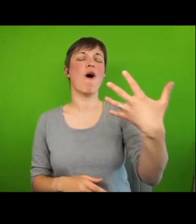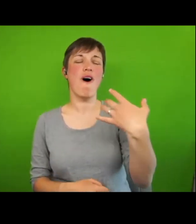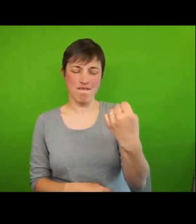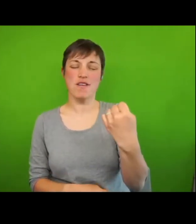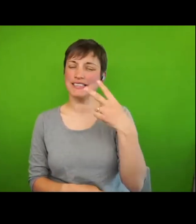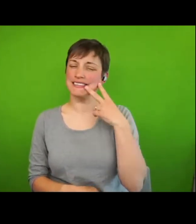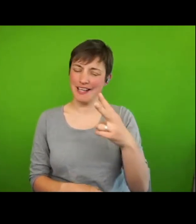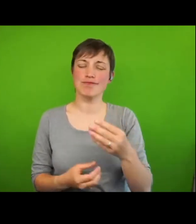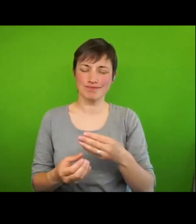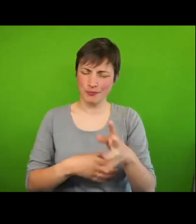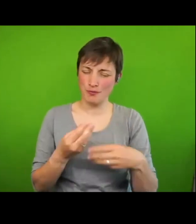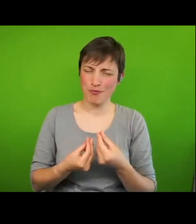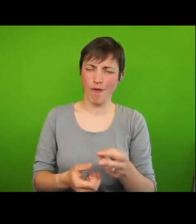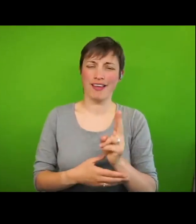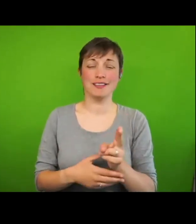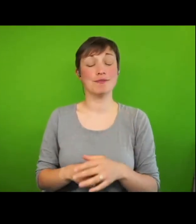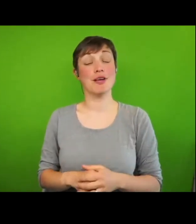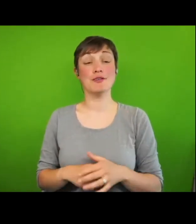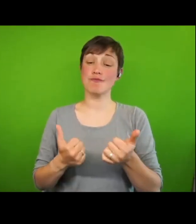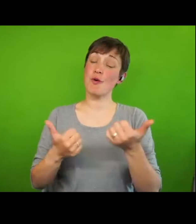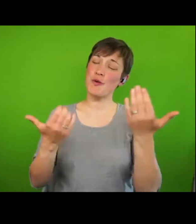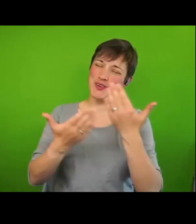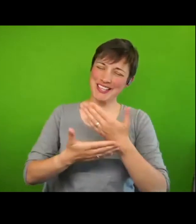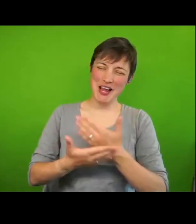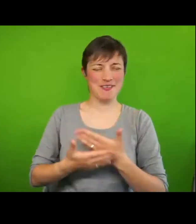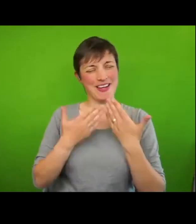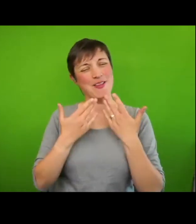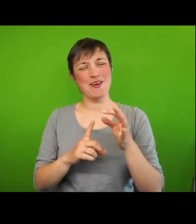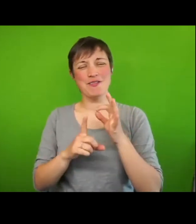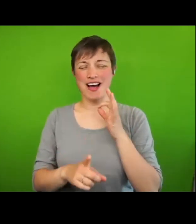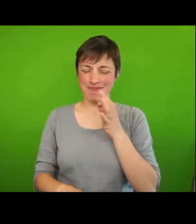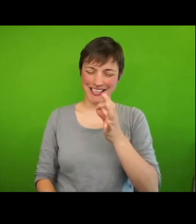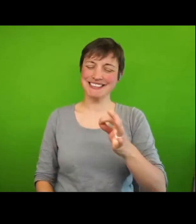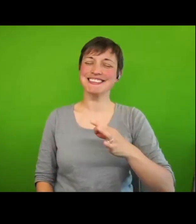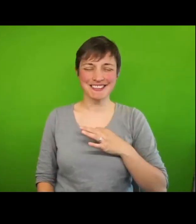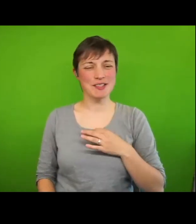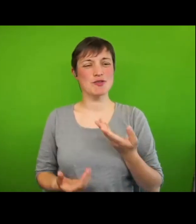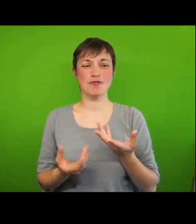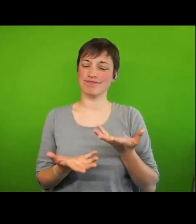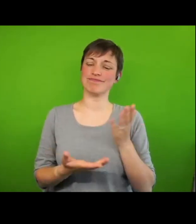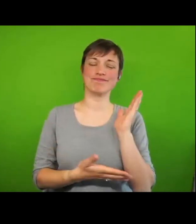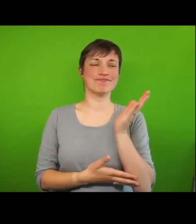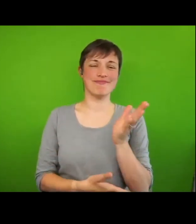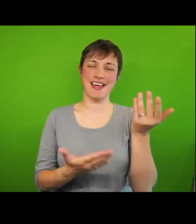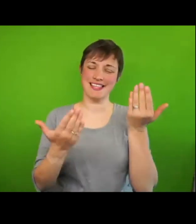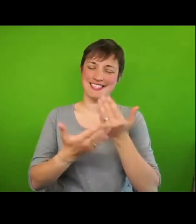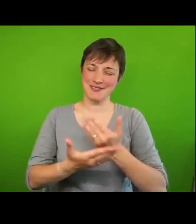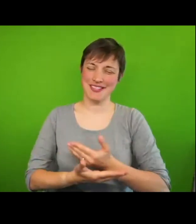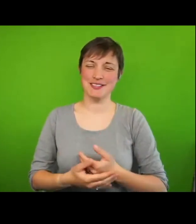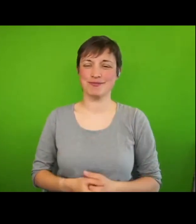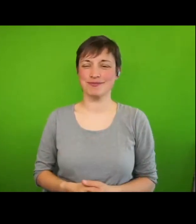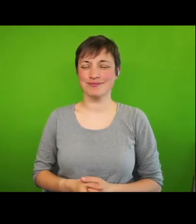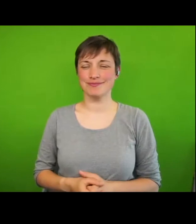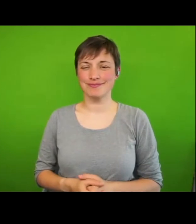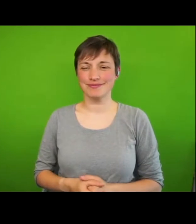So, good evening everyone, and thank you very much for the invitation to contribute this year's lecture. In